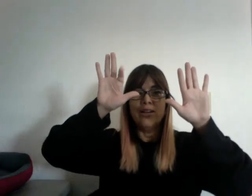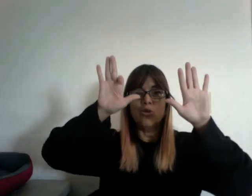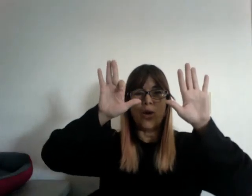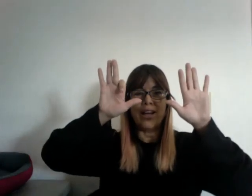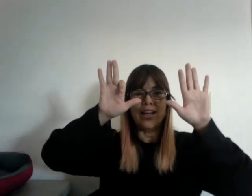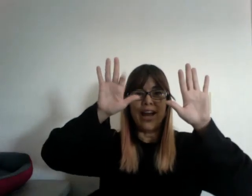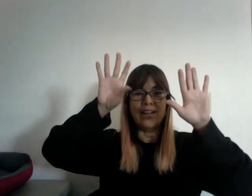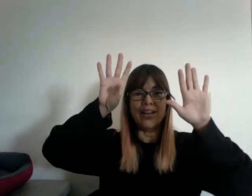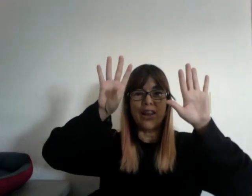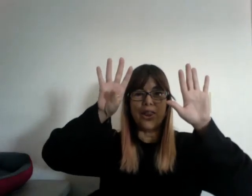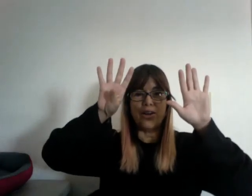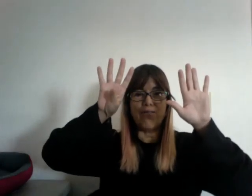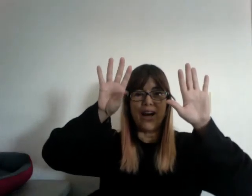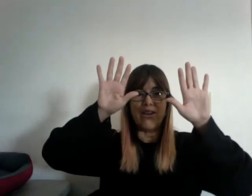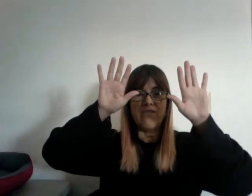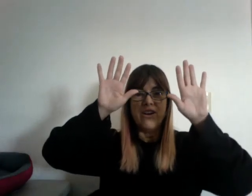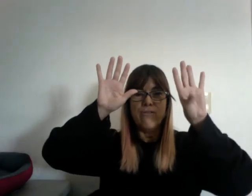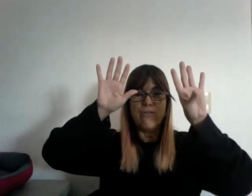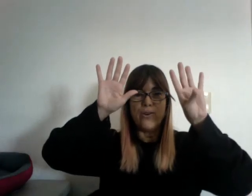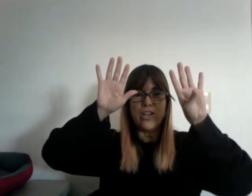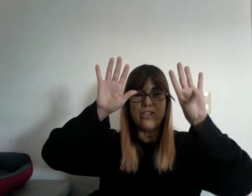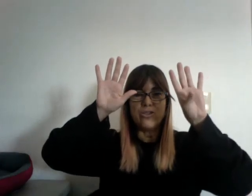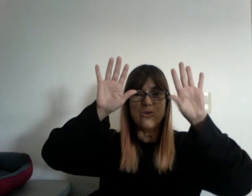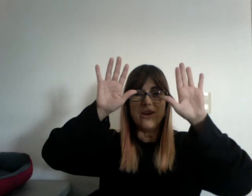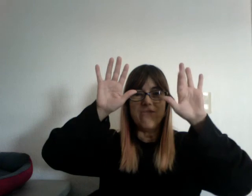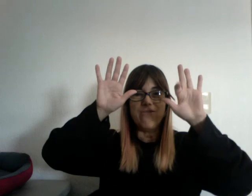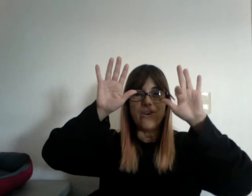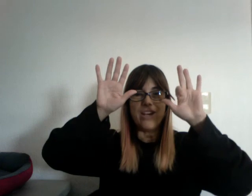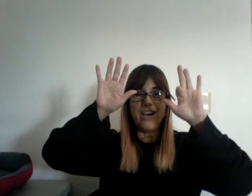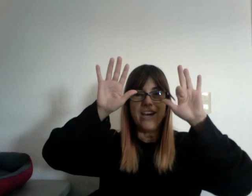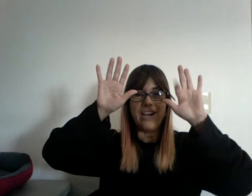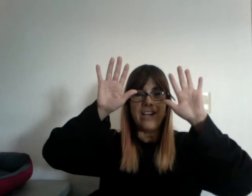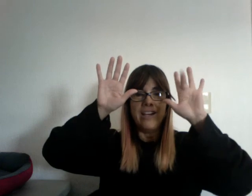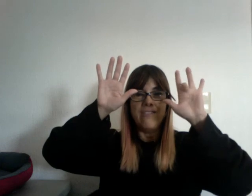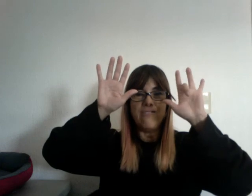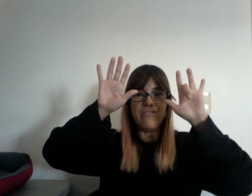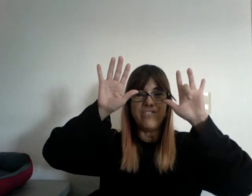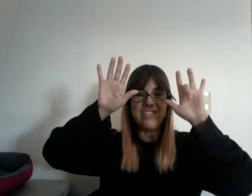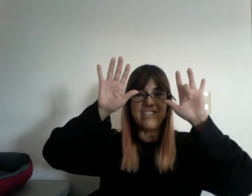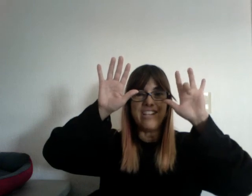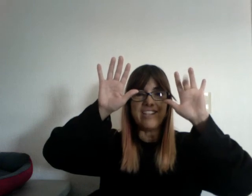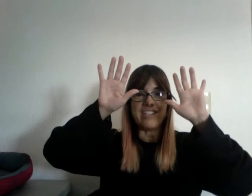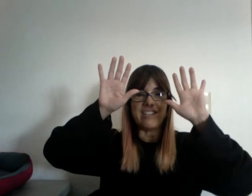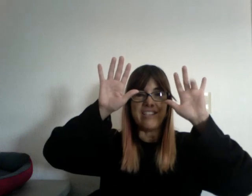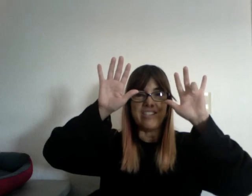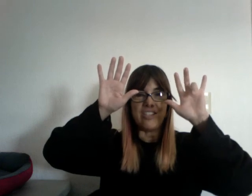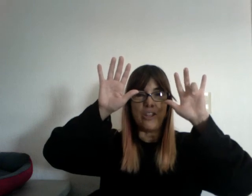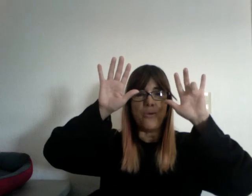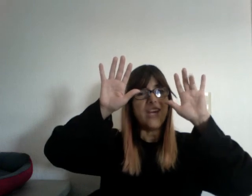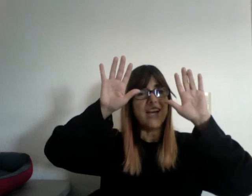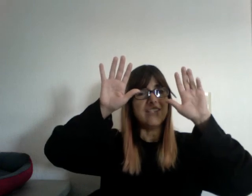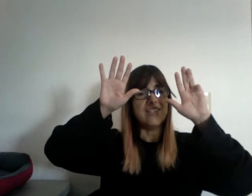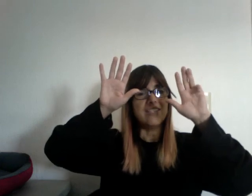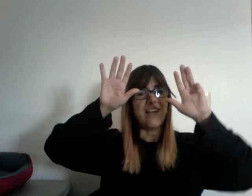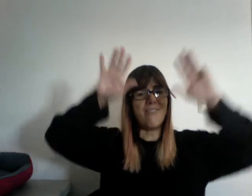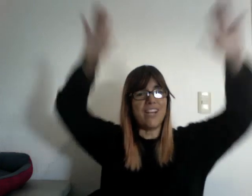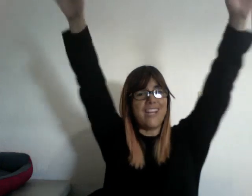28 and 35. 42 and 49. 56 and 63 and 70.